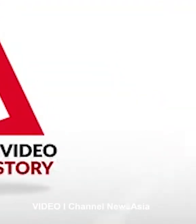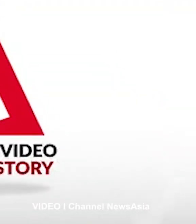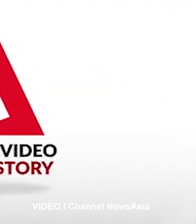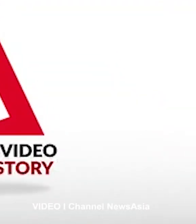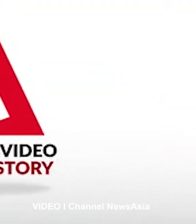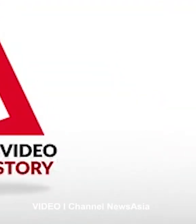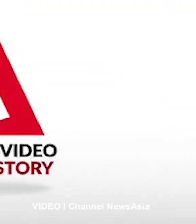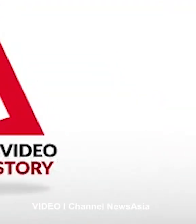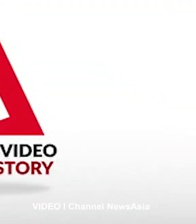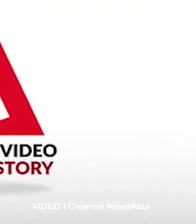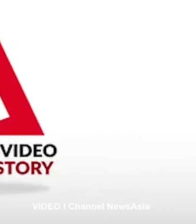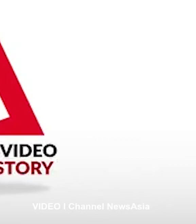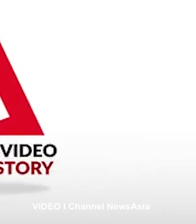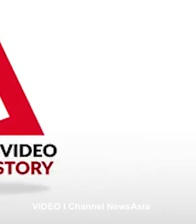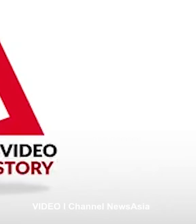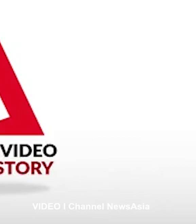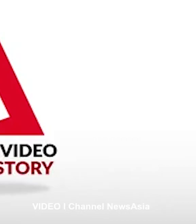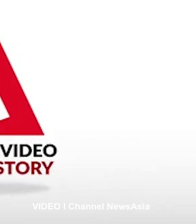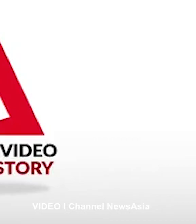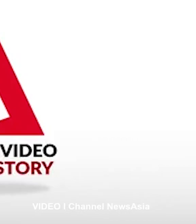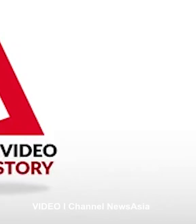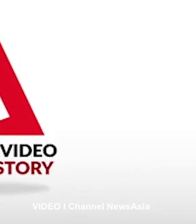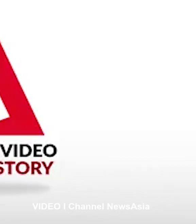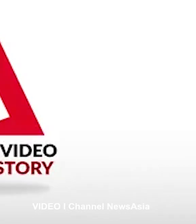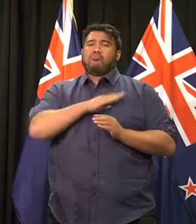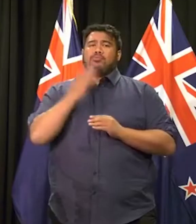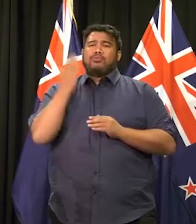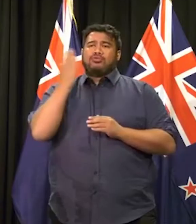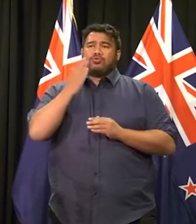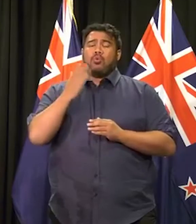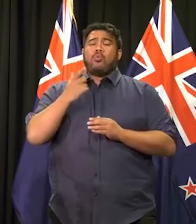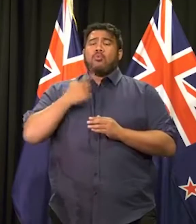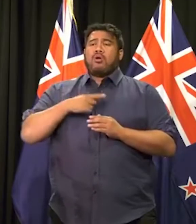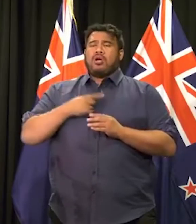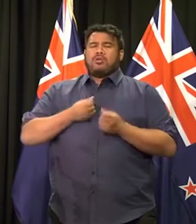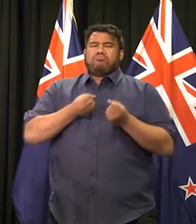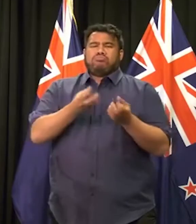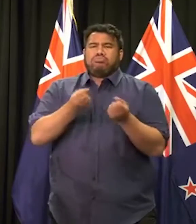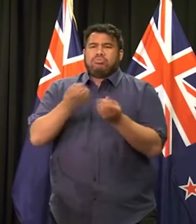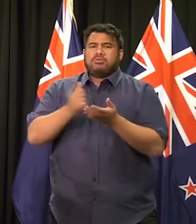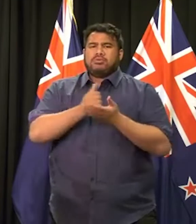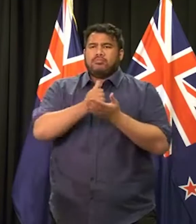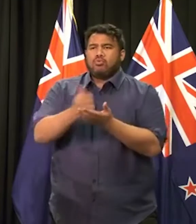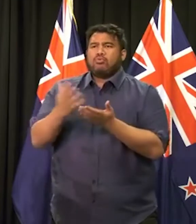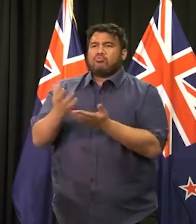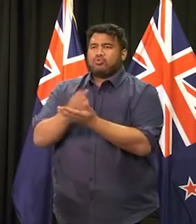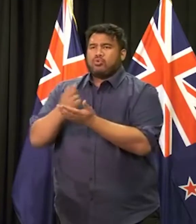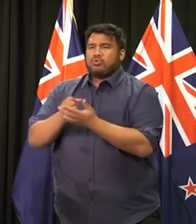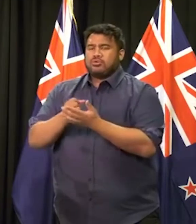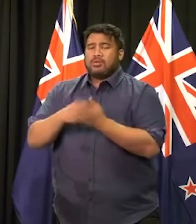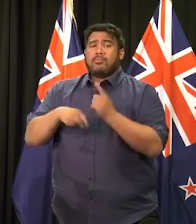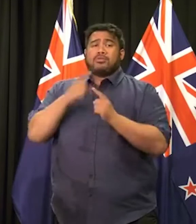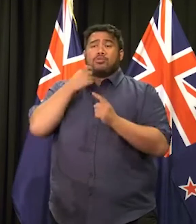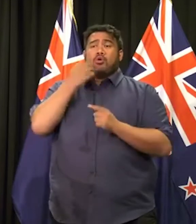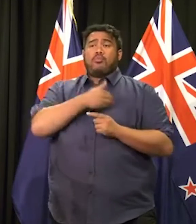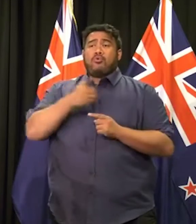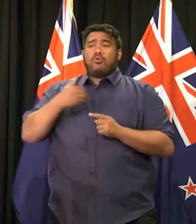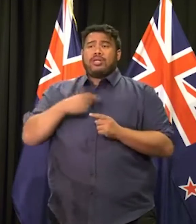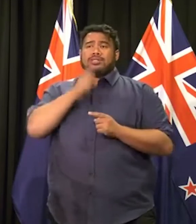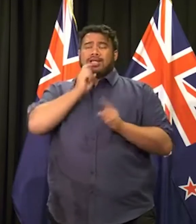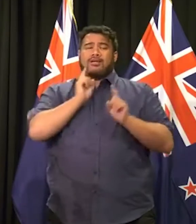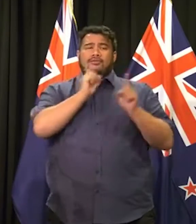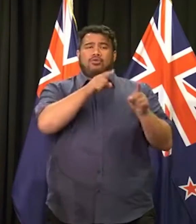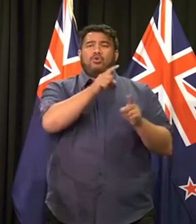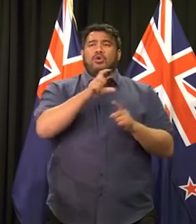to provide support and resources. A team will be at Kashmir High School in the morning. The ministry is also